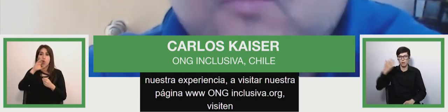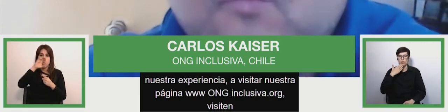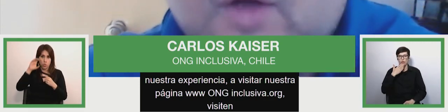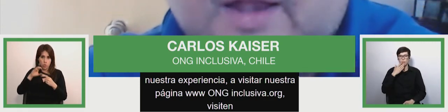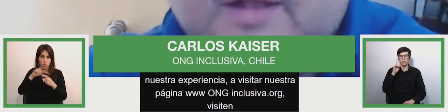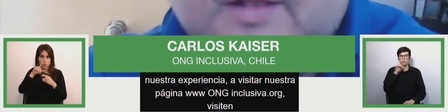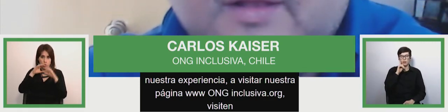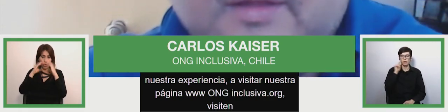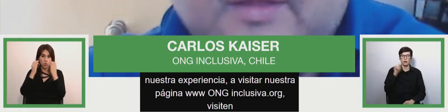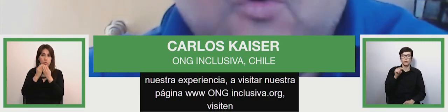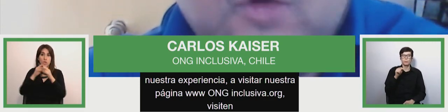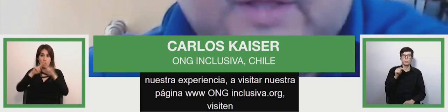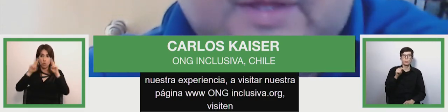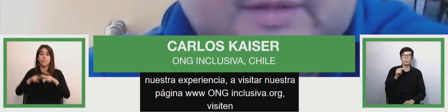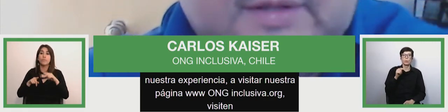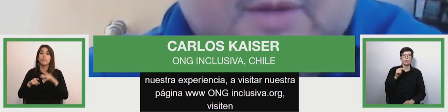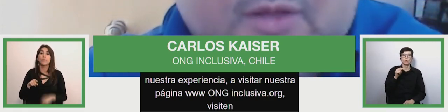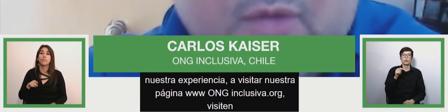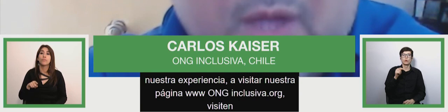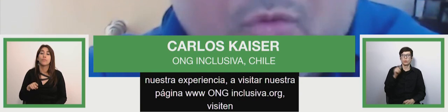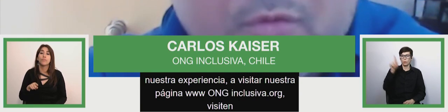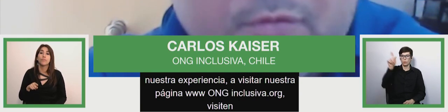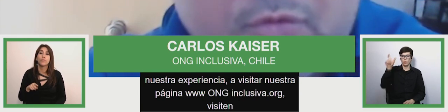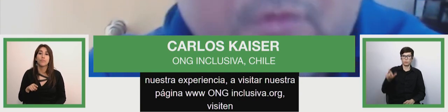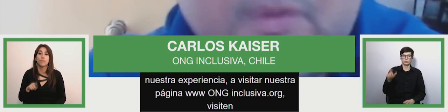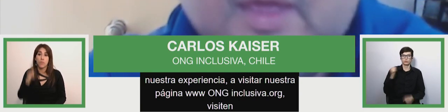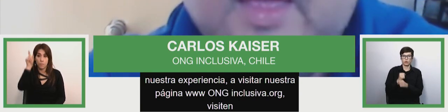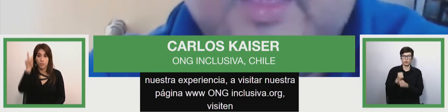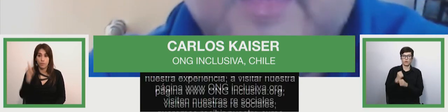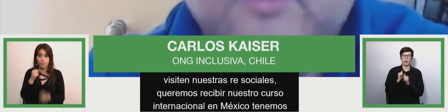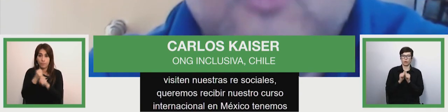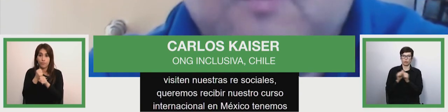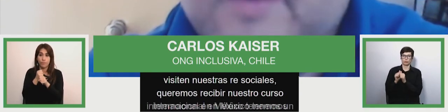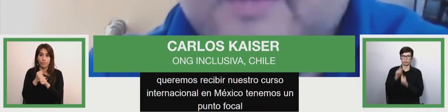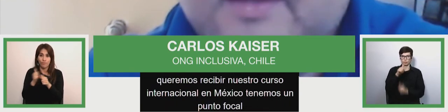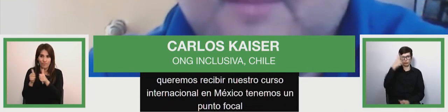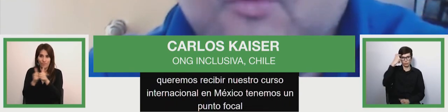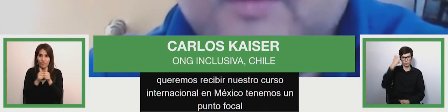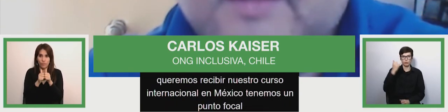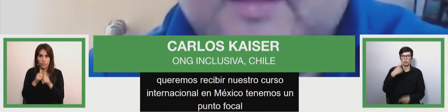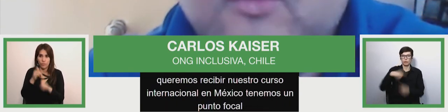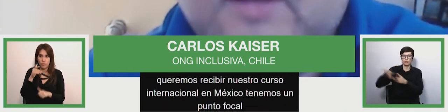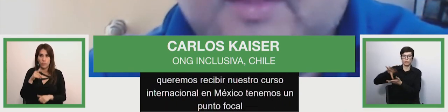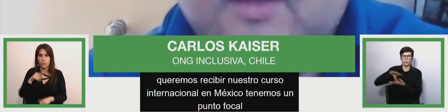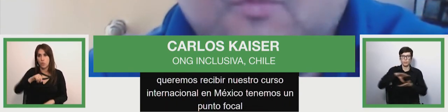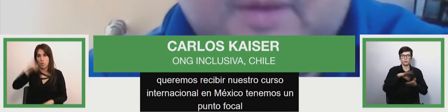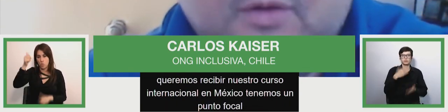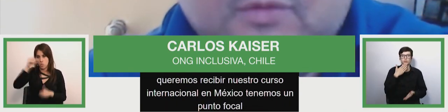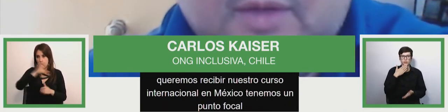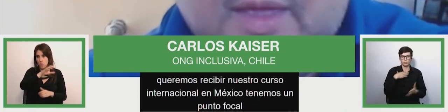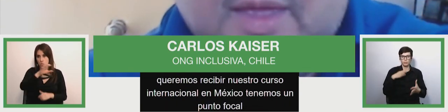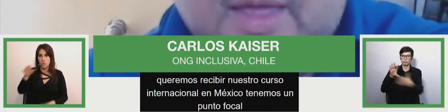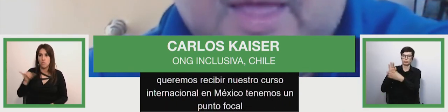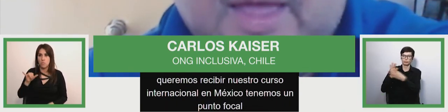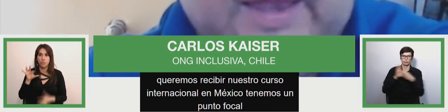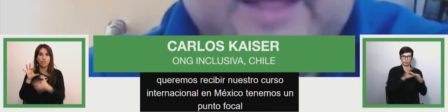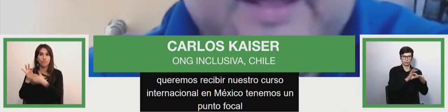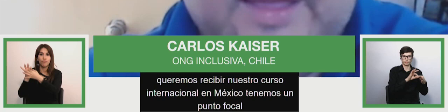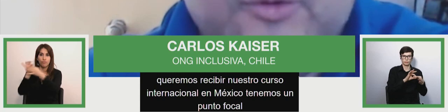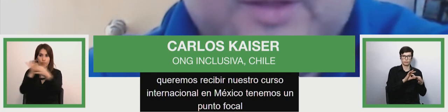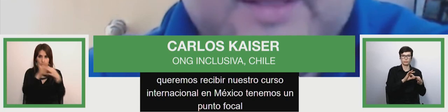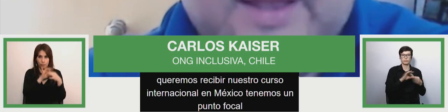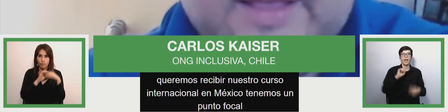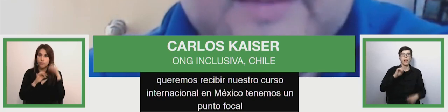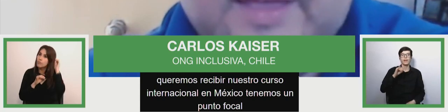org visit these things and our social network i want to receive you know receive you in a